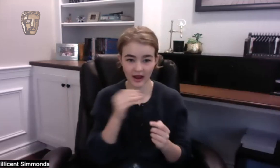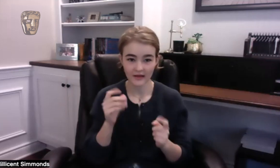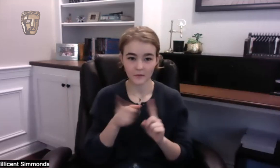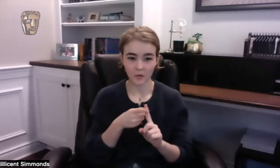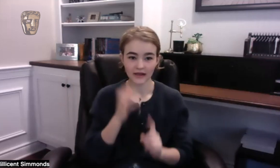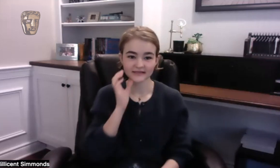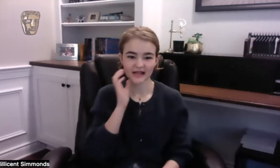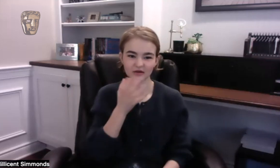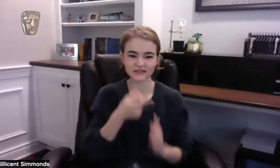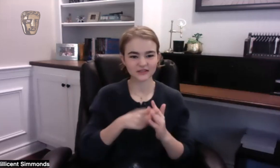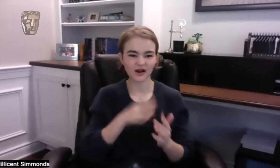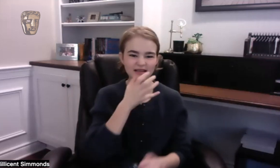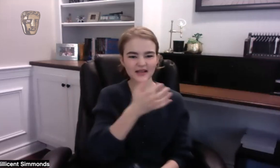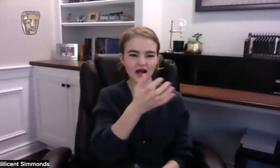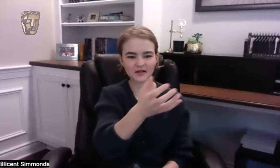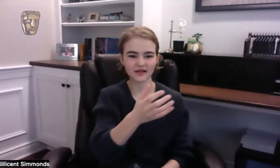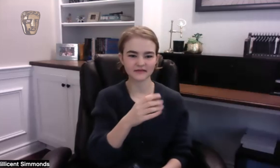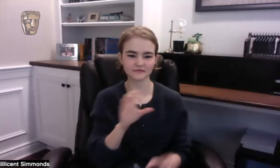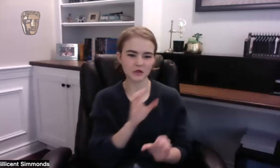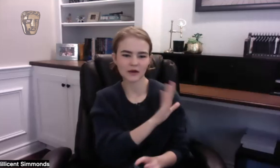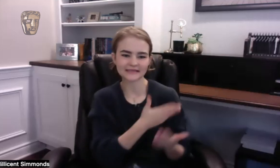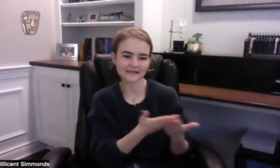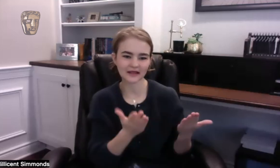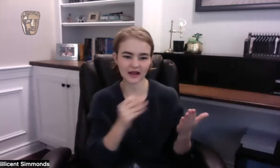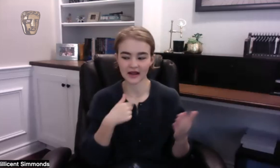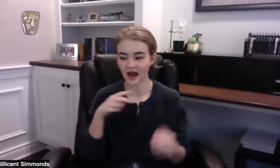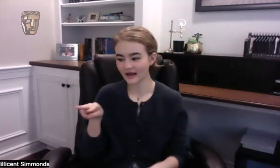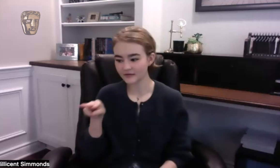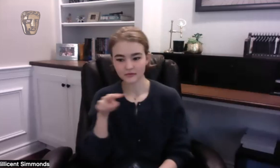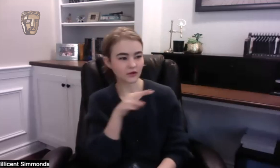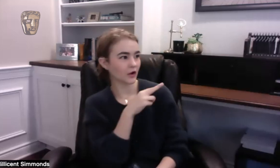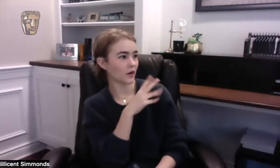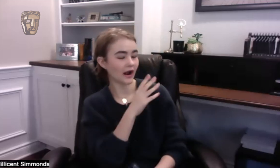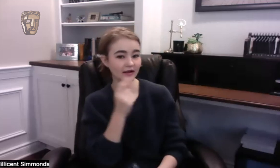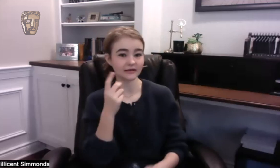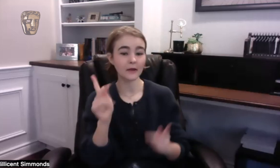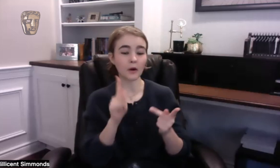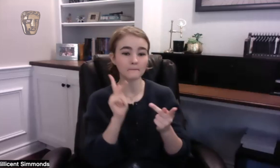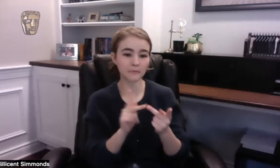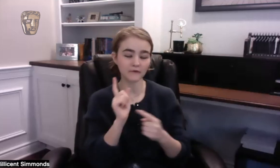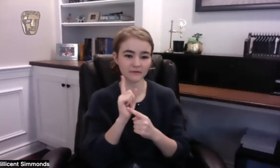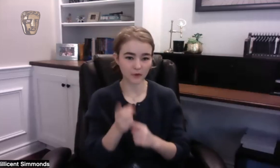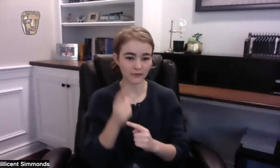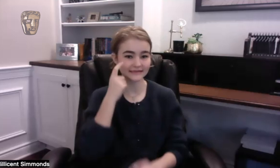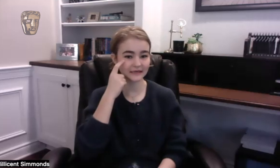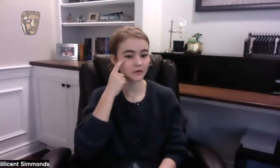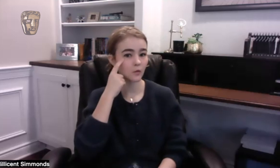eye and I started crying and it was when Killian was yelling his line and a perfect moment